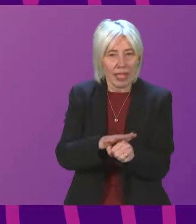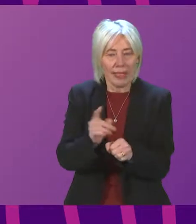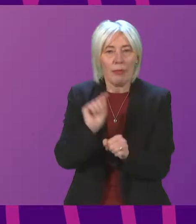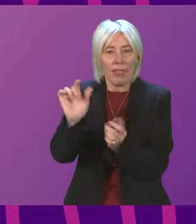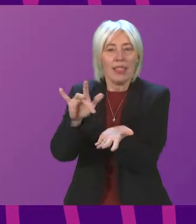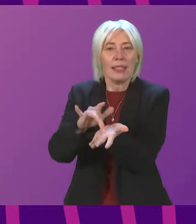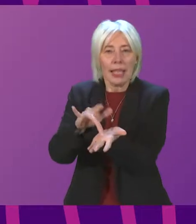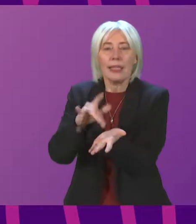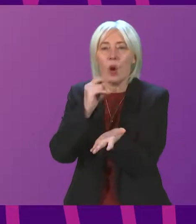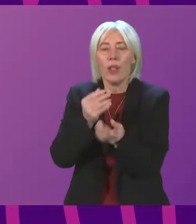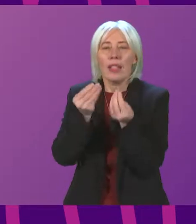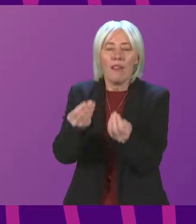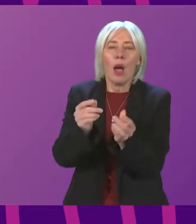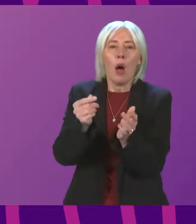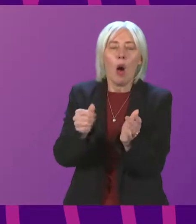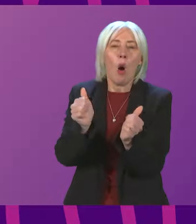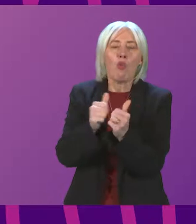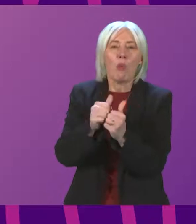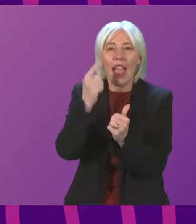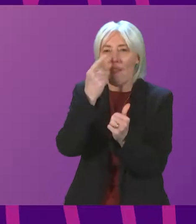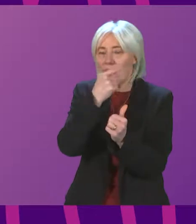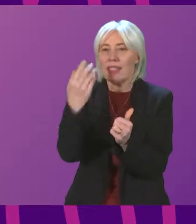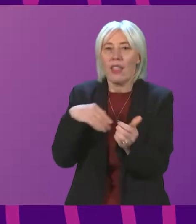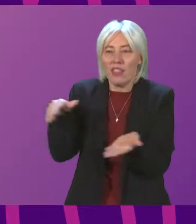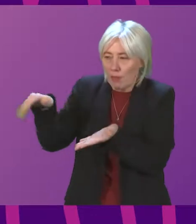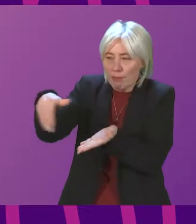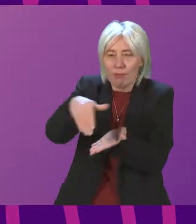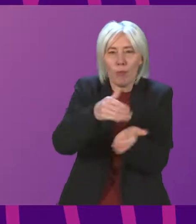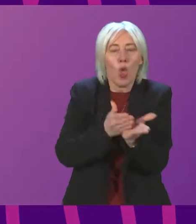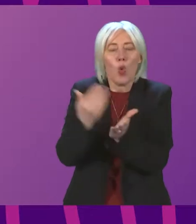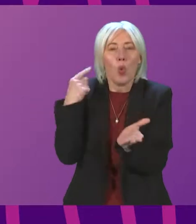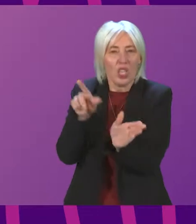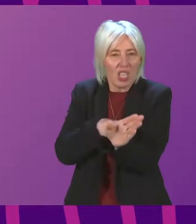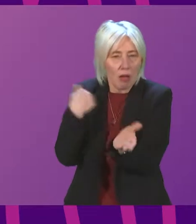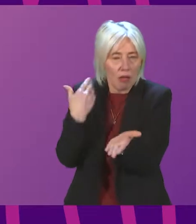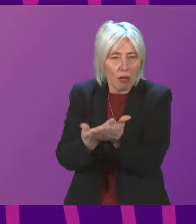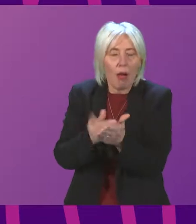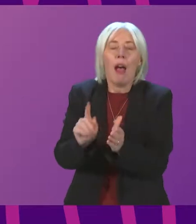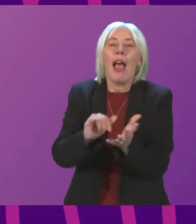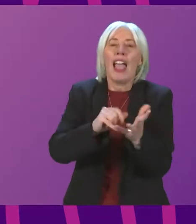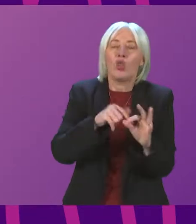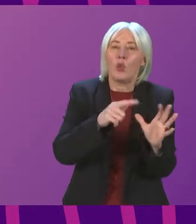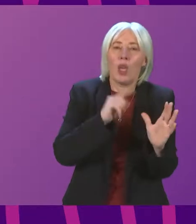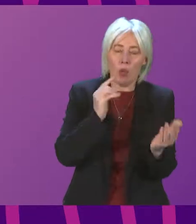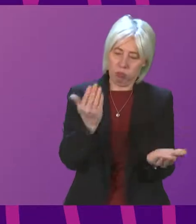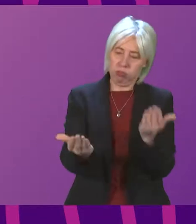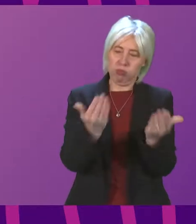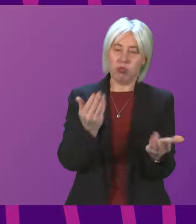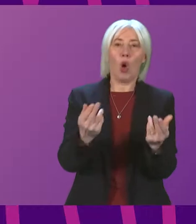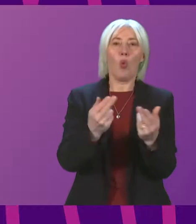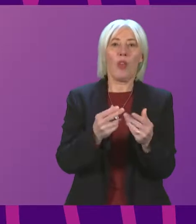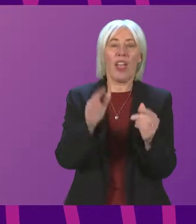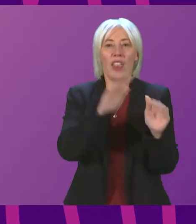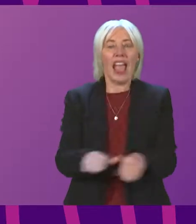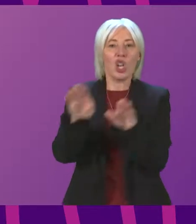provide appropriate assessment evidence gathered during the course of the year and the SQA will review this against the national standard and award the